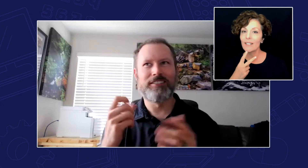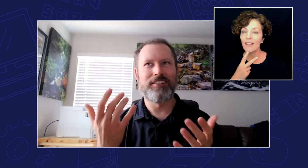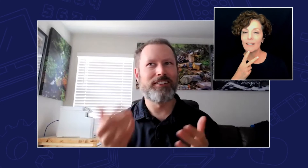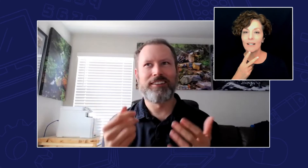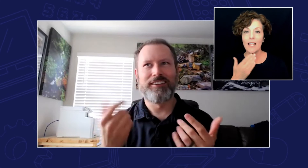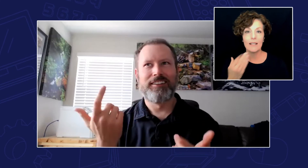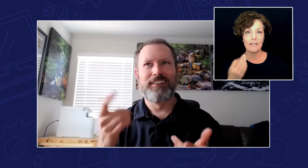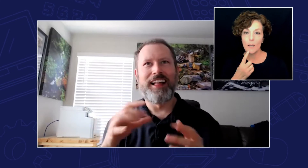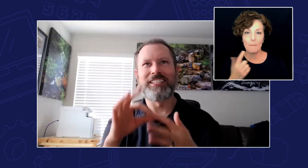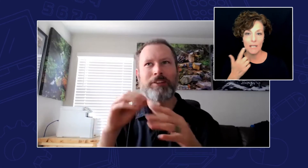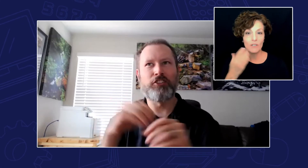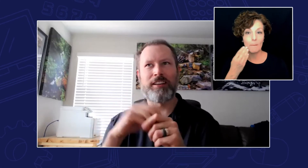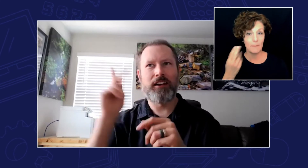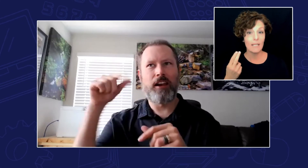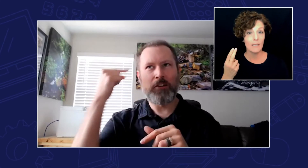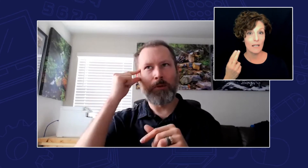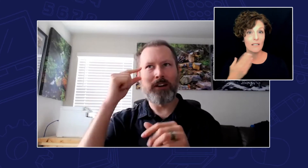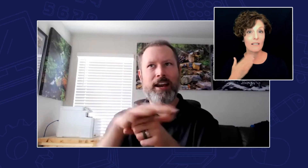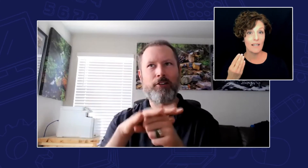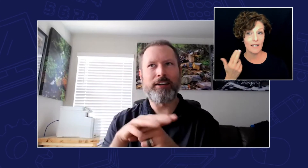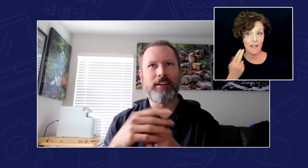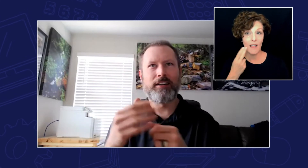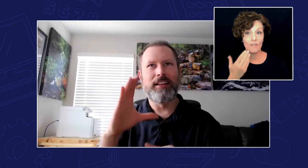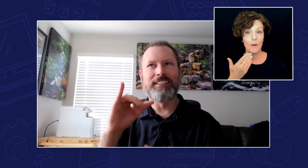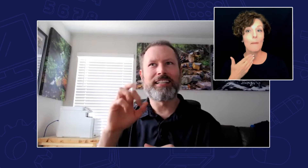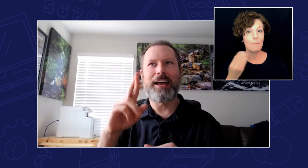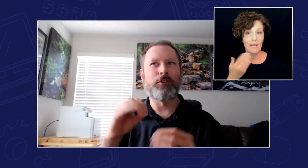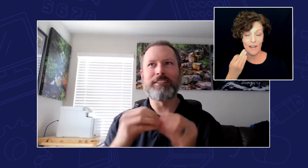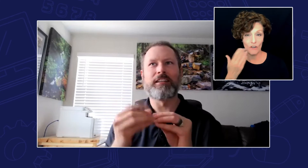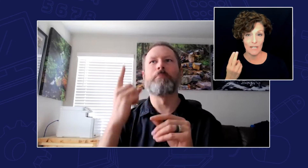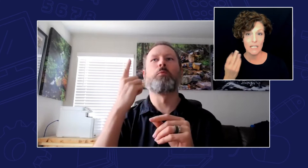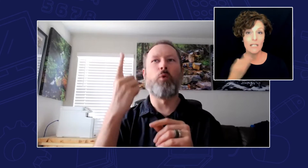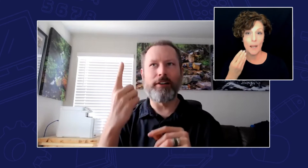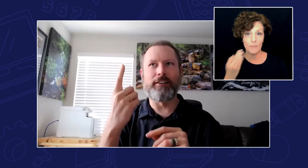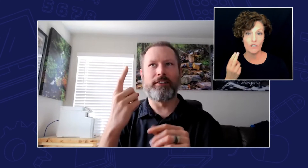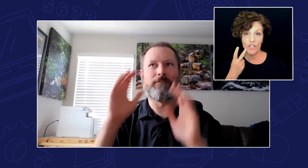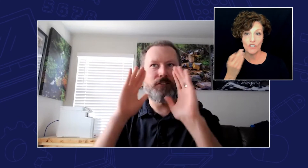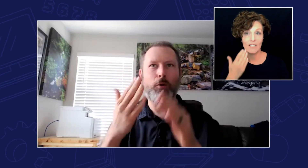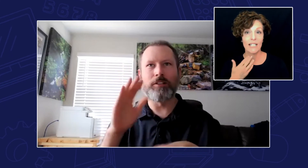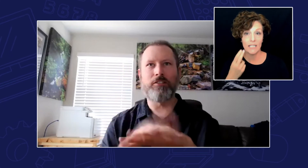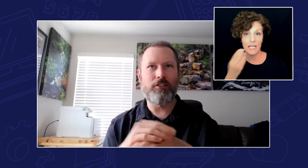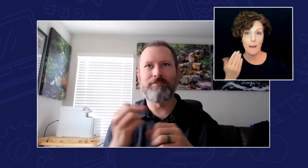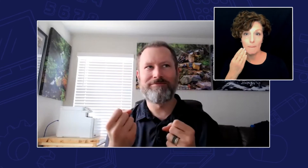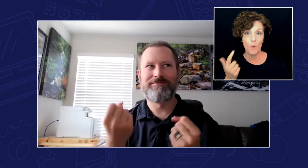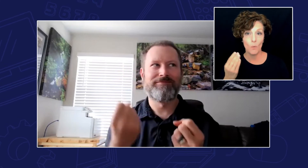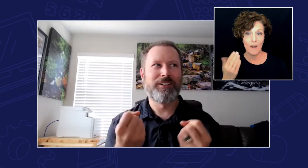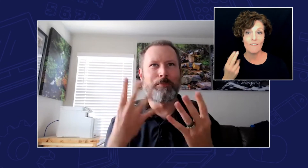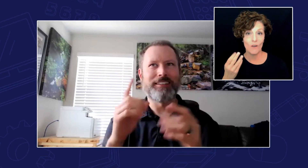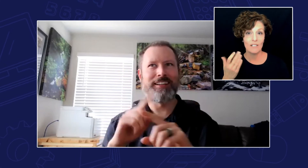yeah especially because in government areas cyber security is the number one focus for